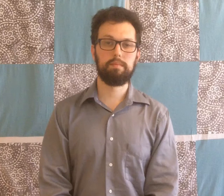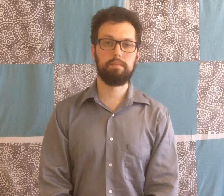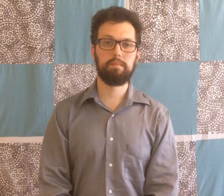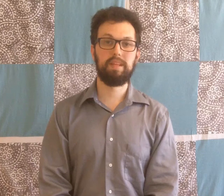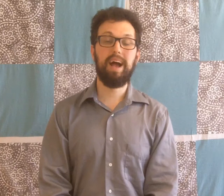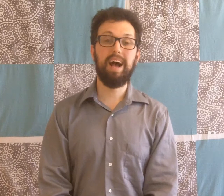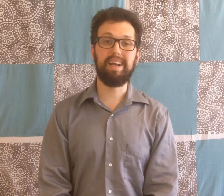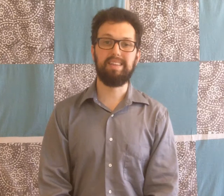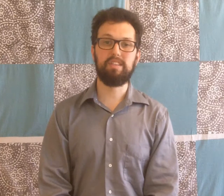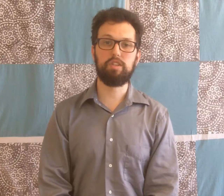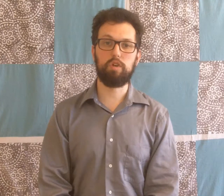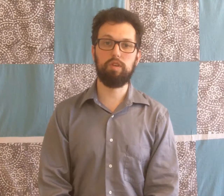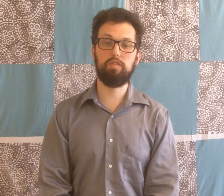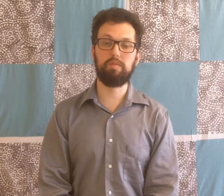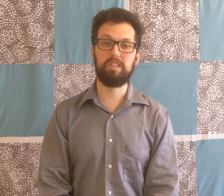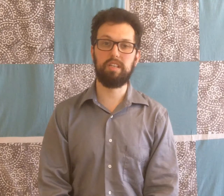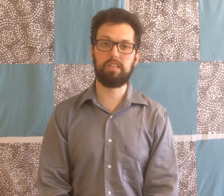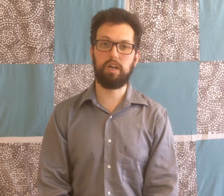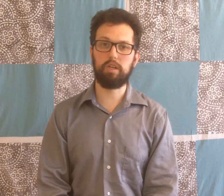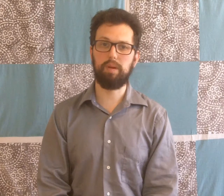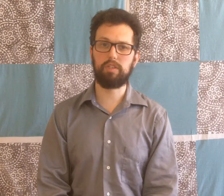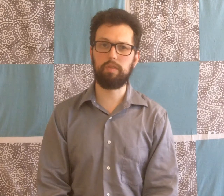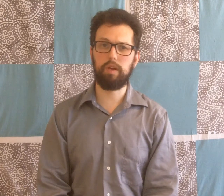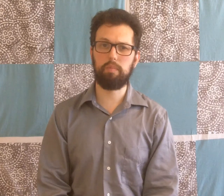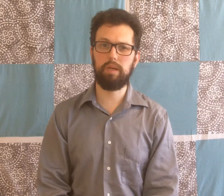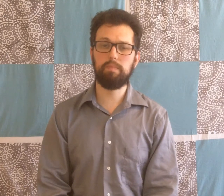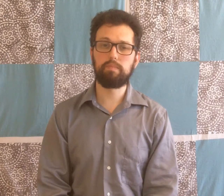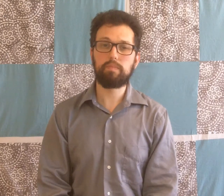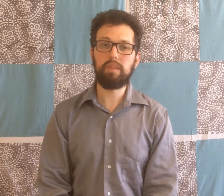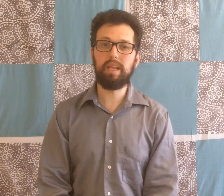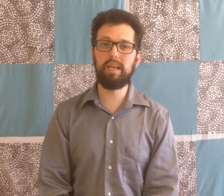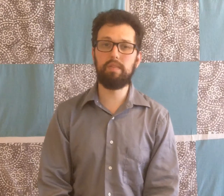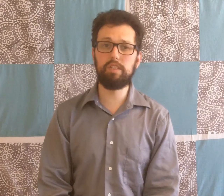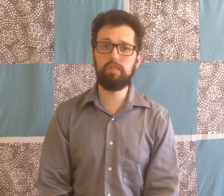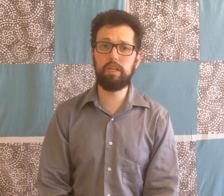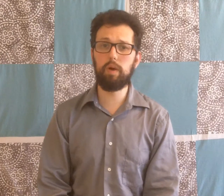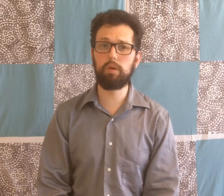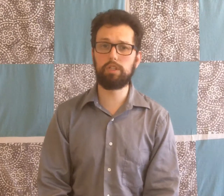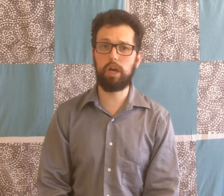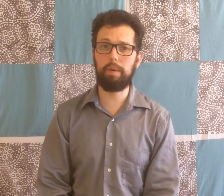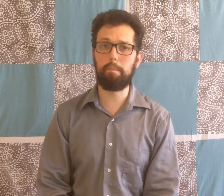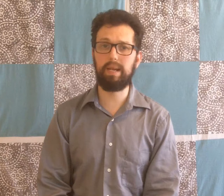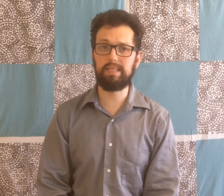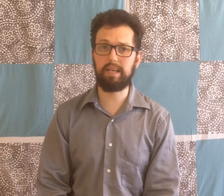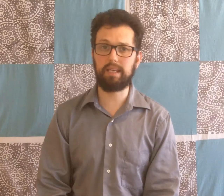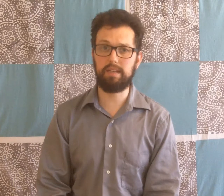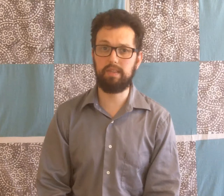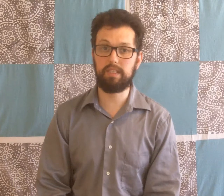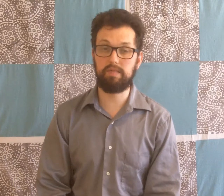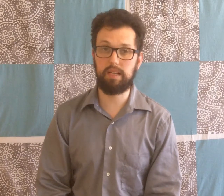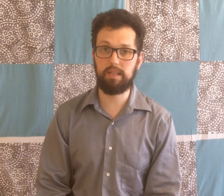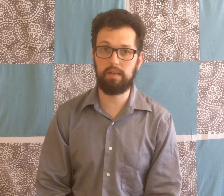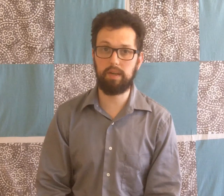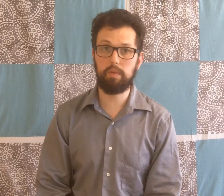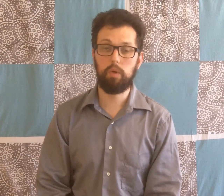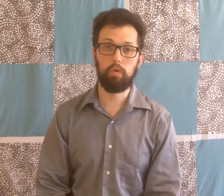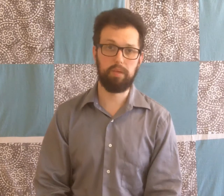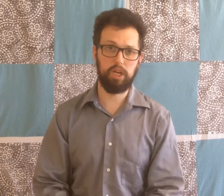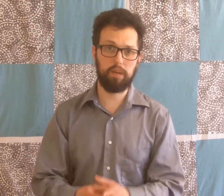Hi, this is Ervin from Resilience Occupational Therapy. And in this video I want to talk about basic activities of daily living. We'll be talking